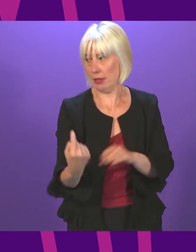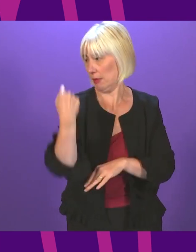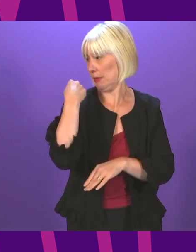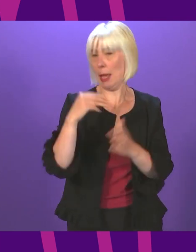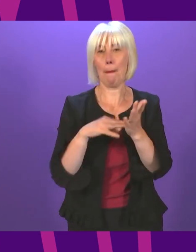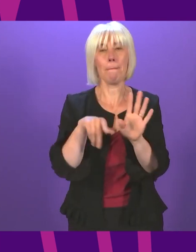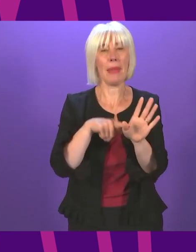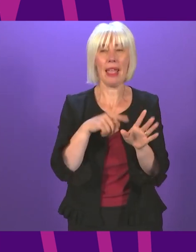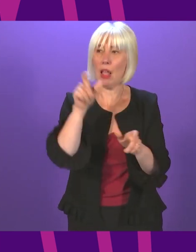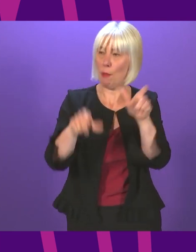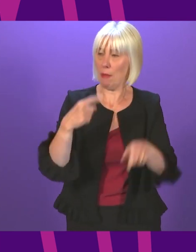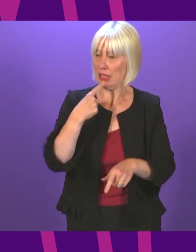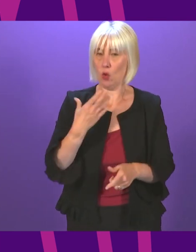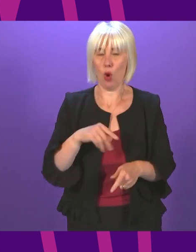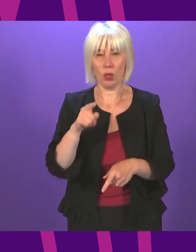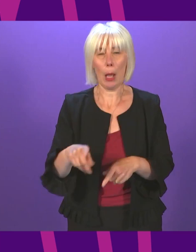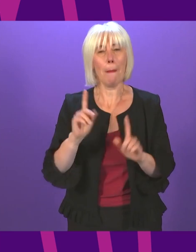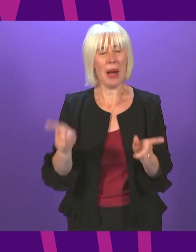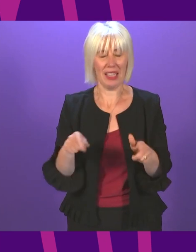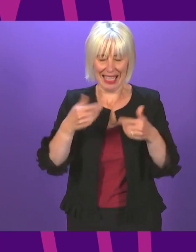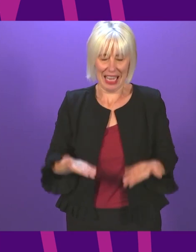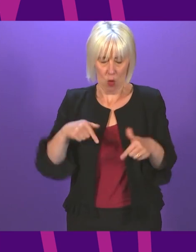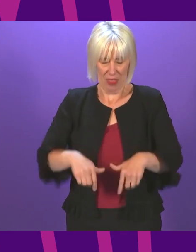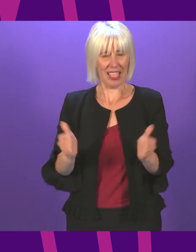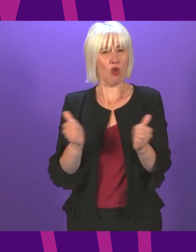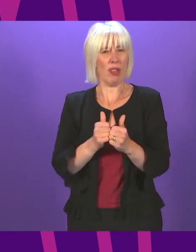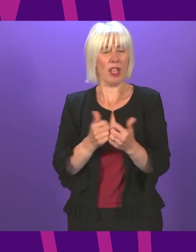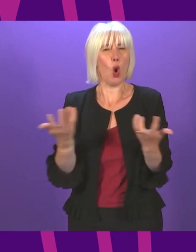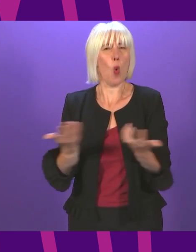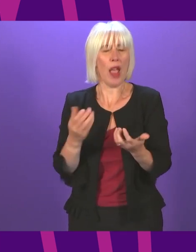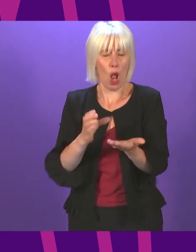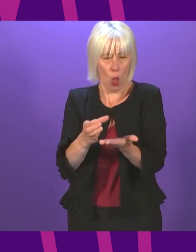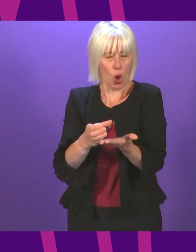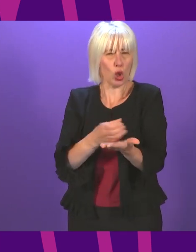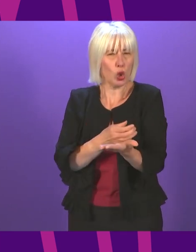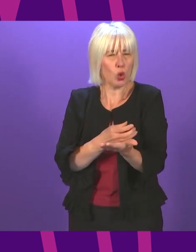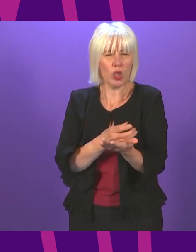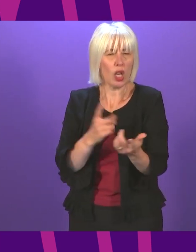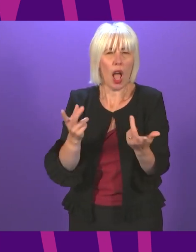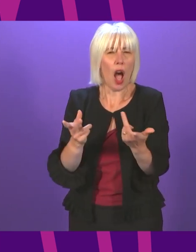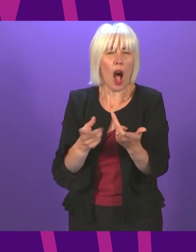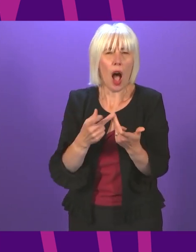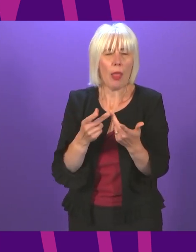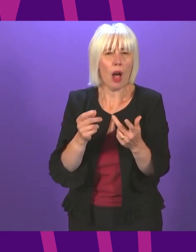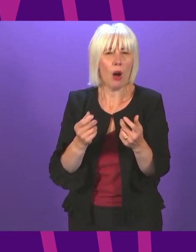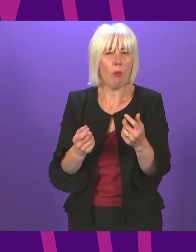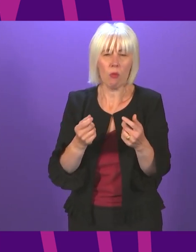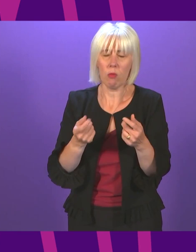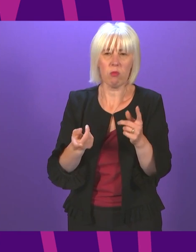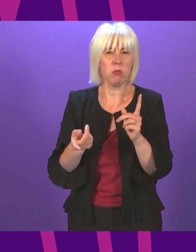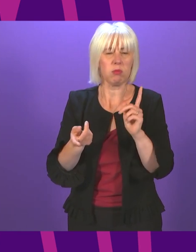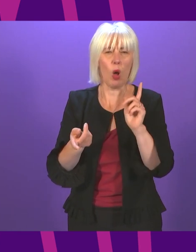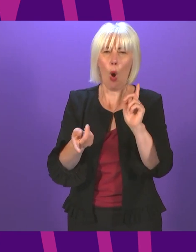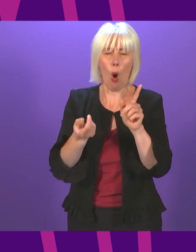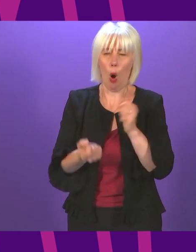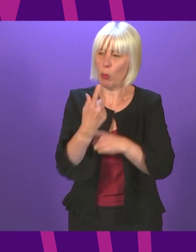where does the first minister think this agreement leaves us constitutionally and what are the options available as we seek to provide the people of Scotland